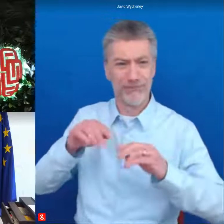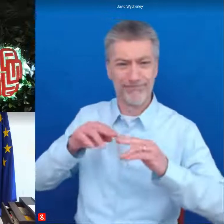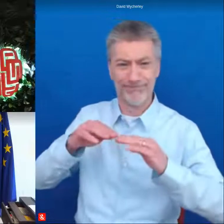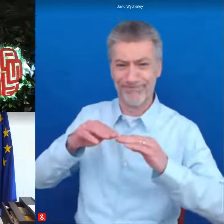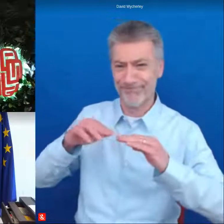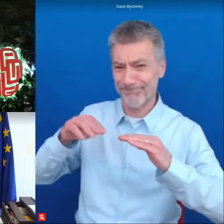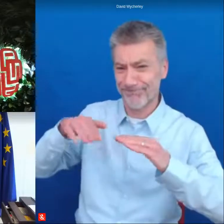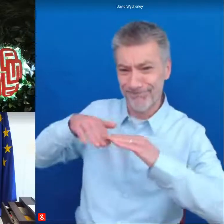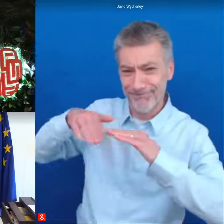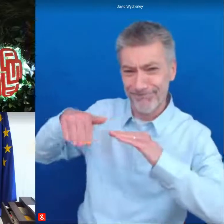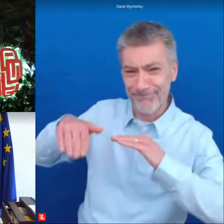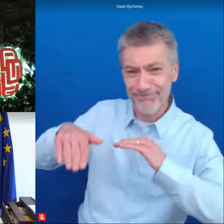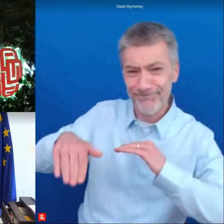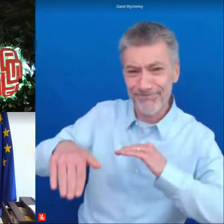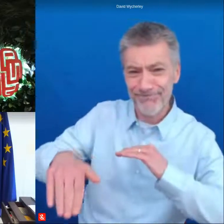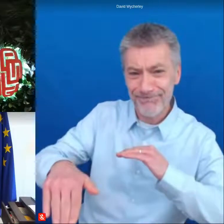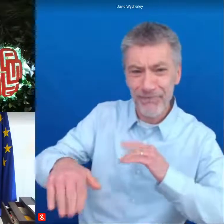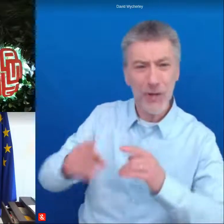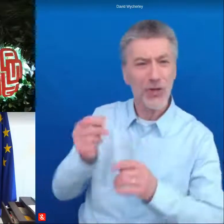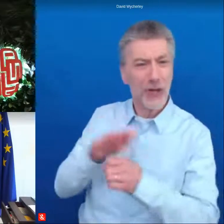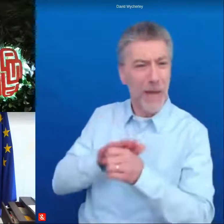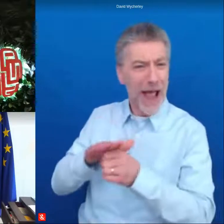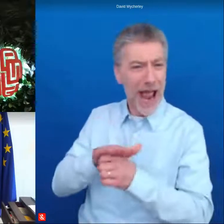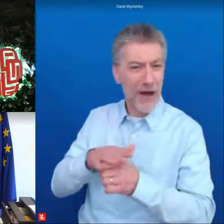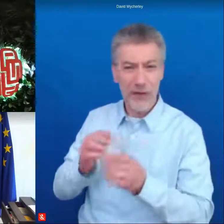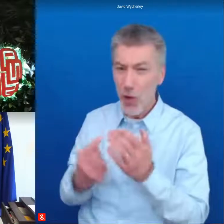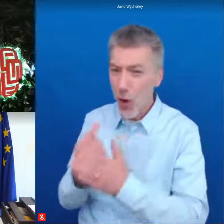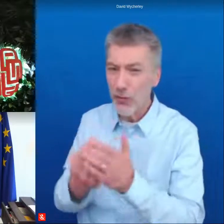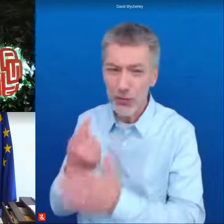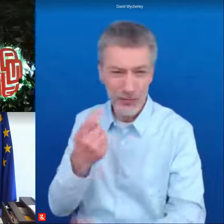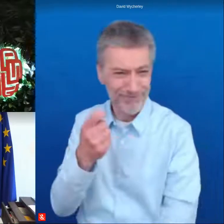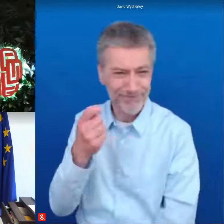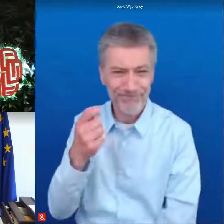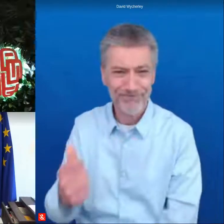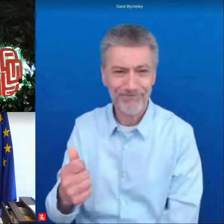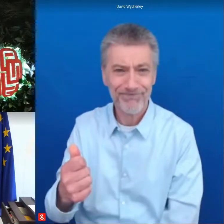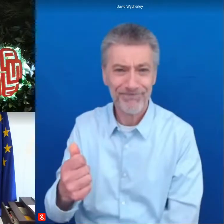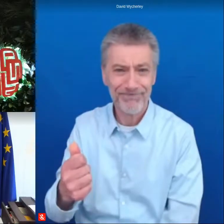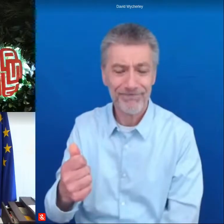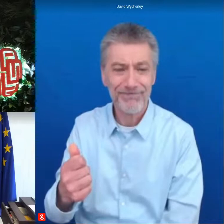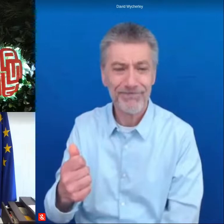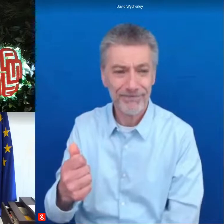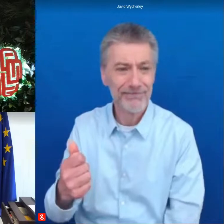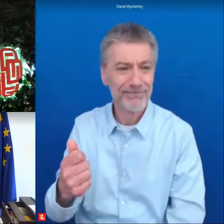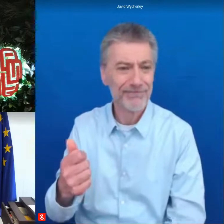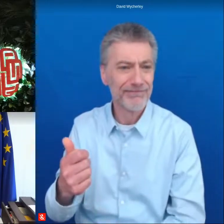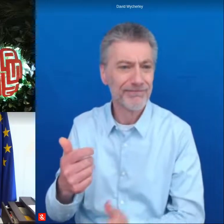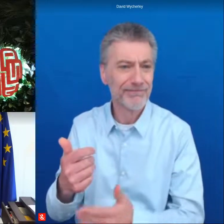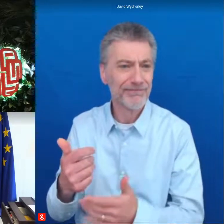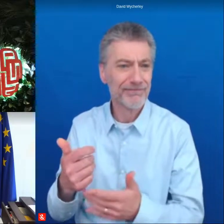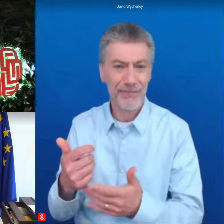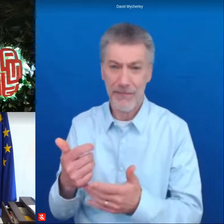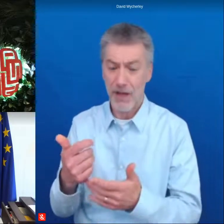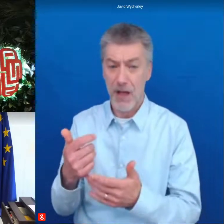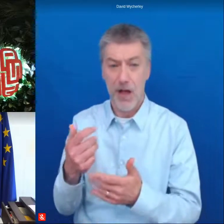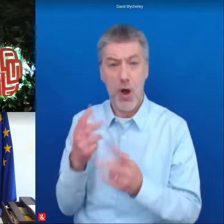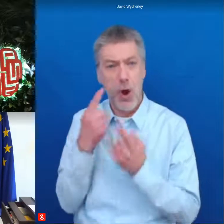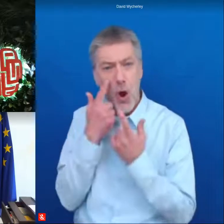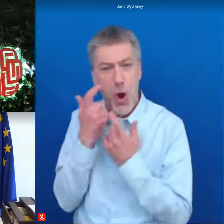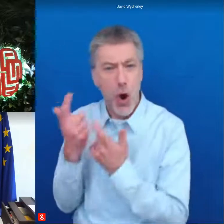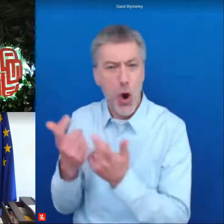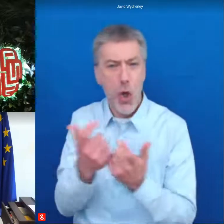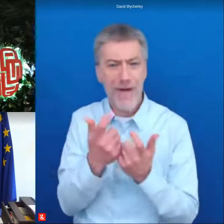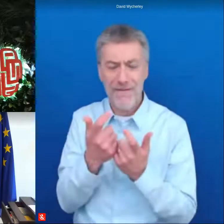in those territories are very scarce people leave especially the more skilled sometimes